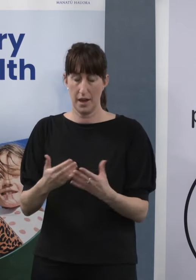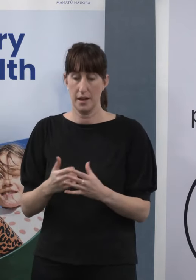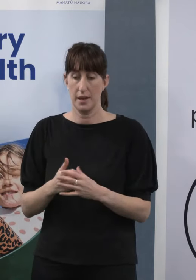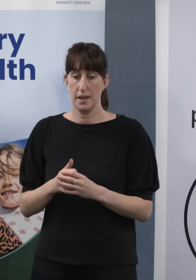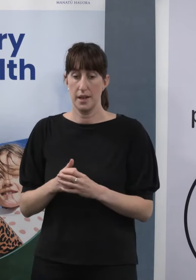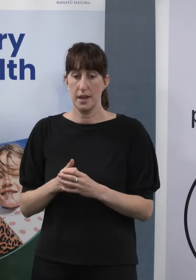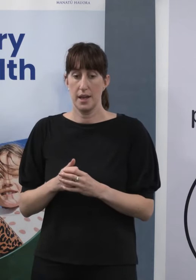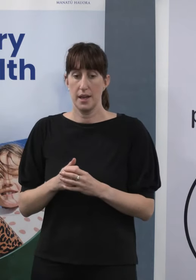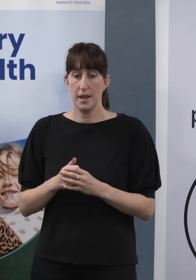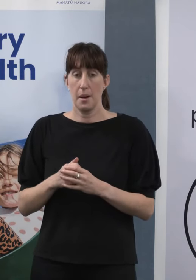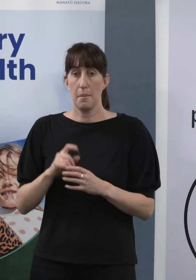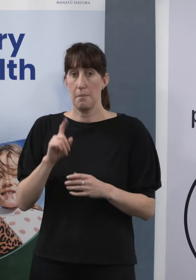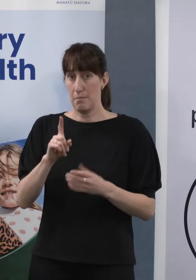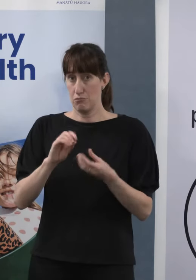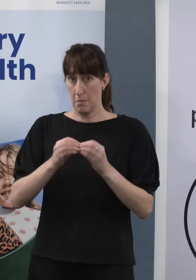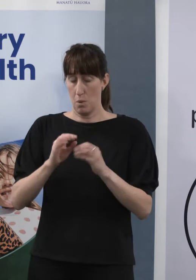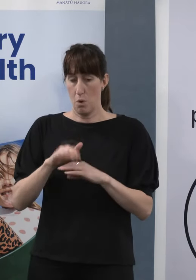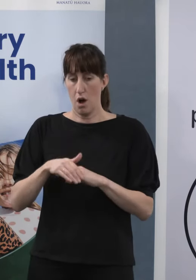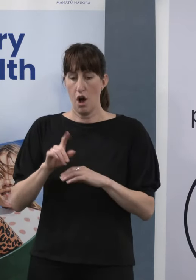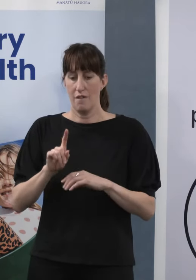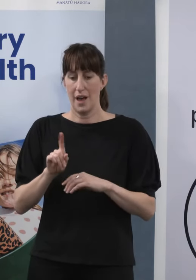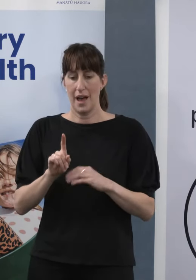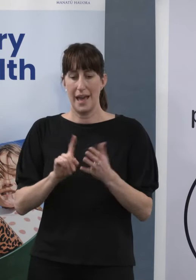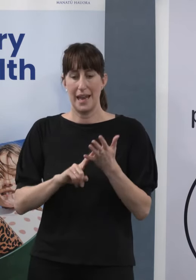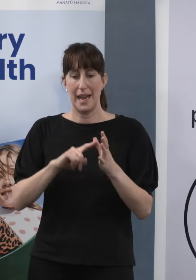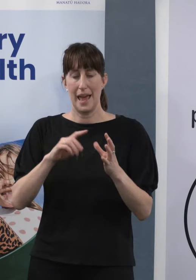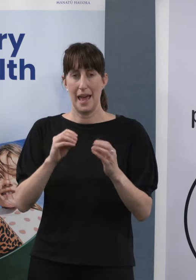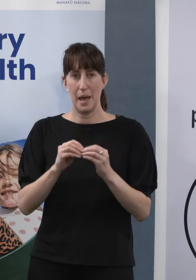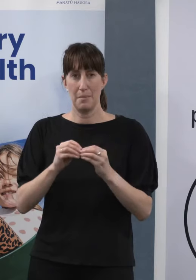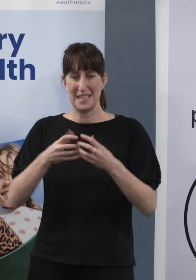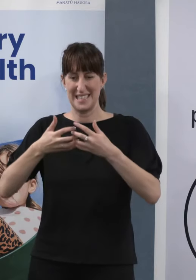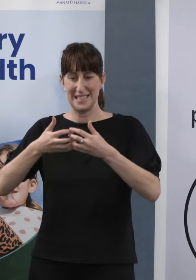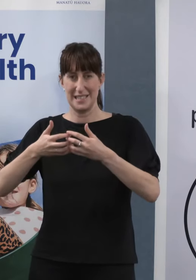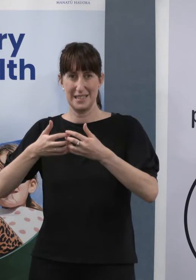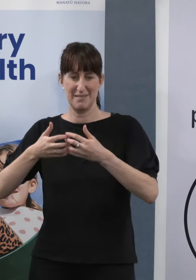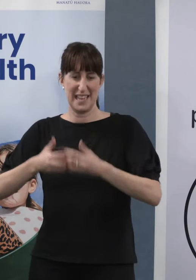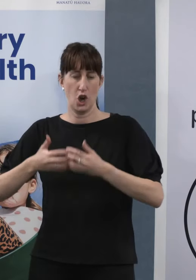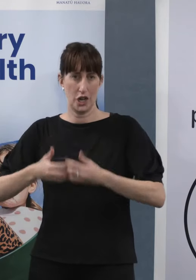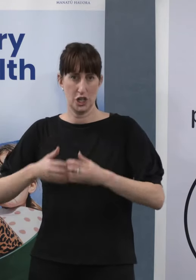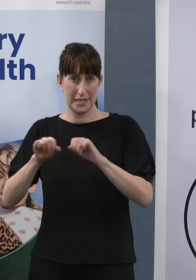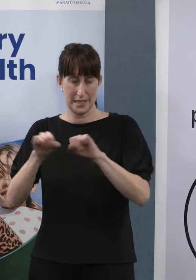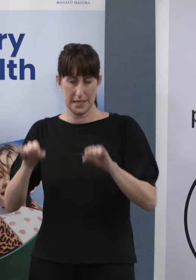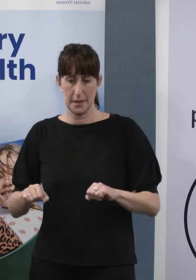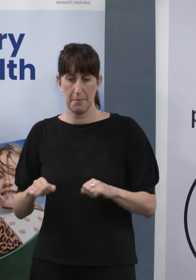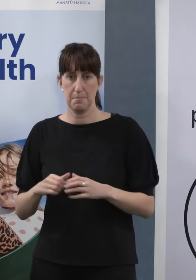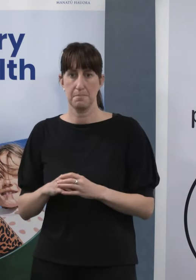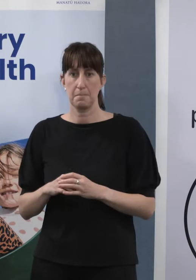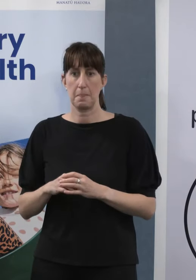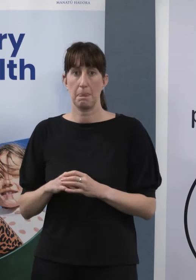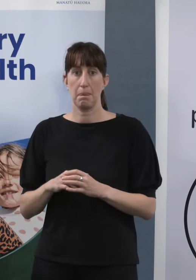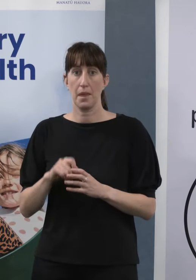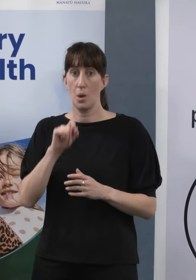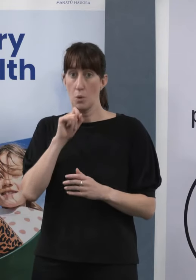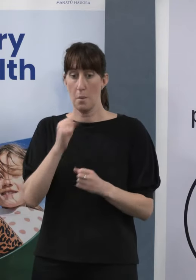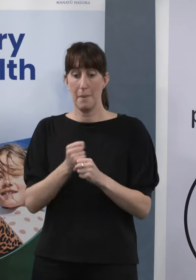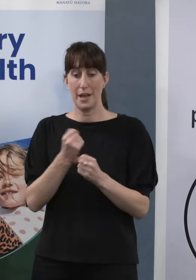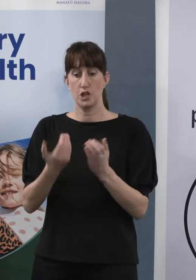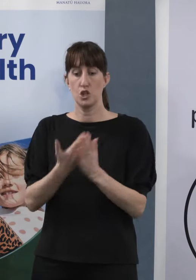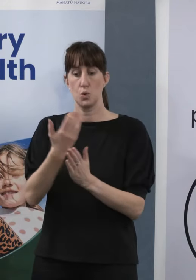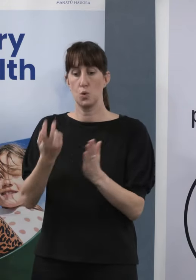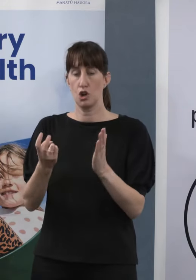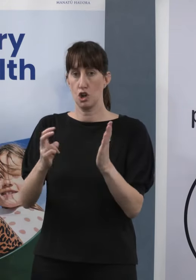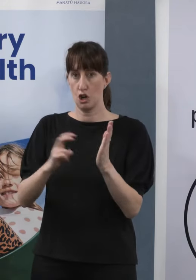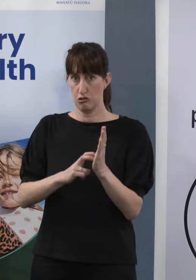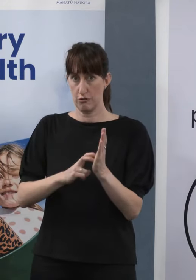and one of the areas that we're going to have in our new contract with the labs is to make sure that